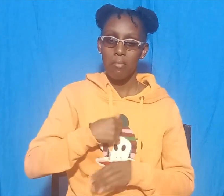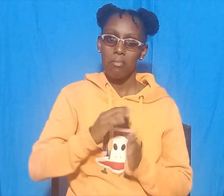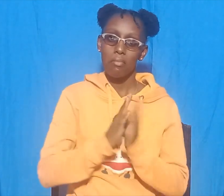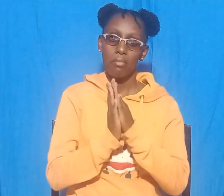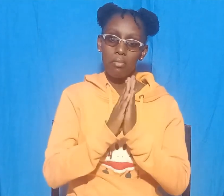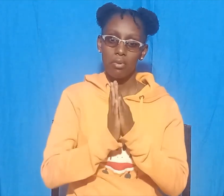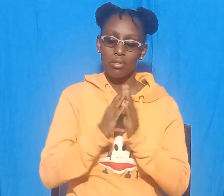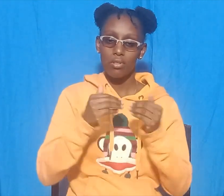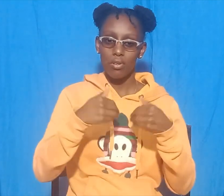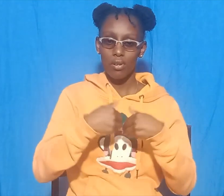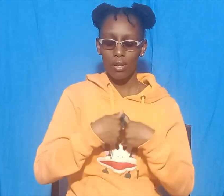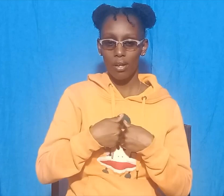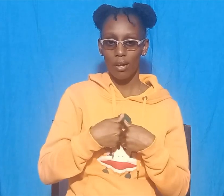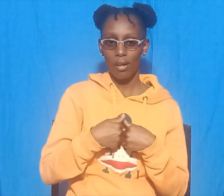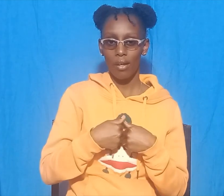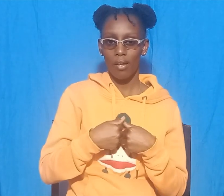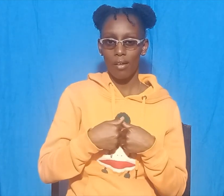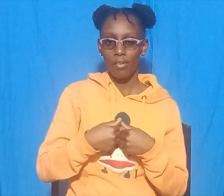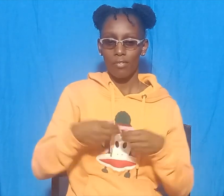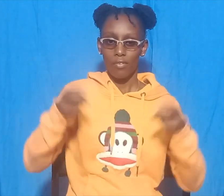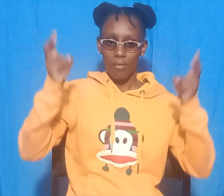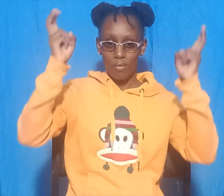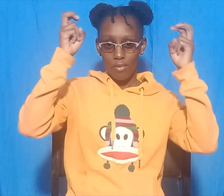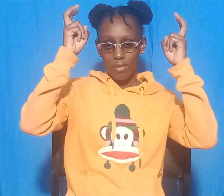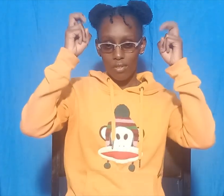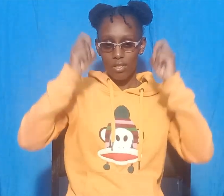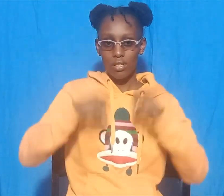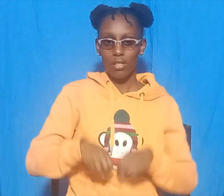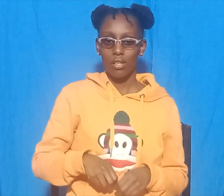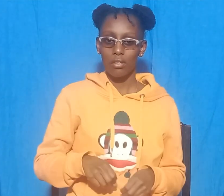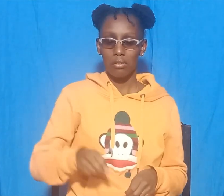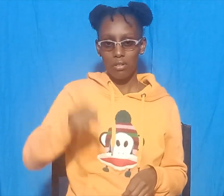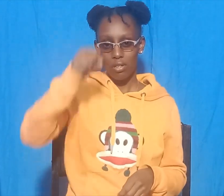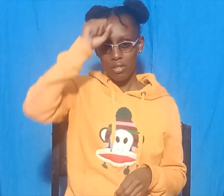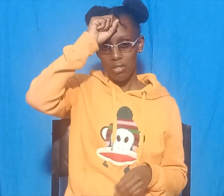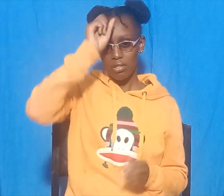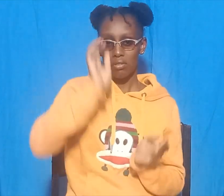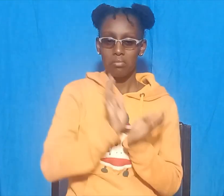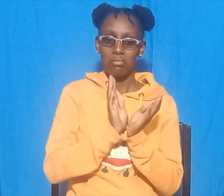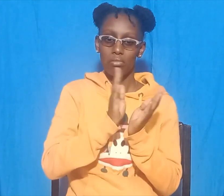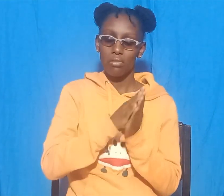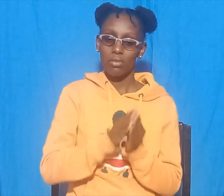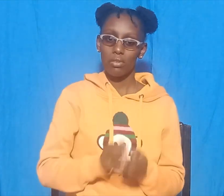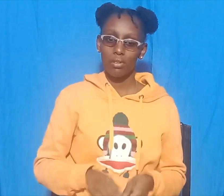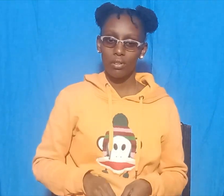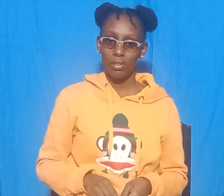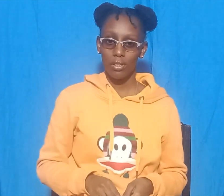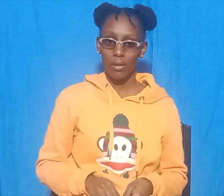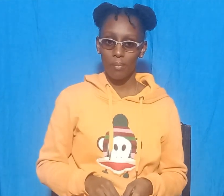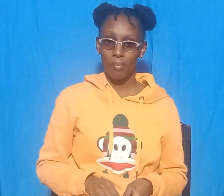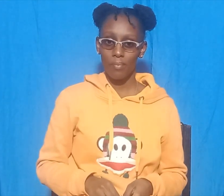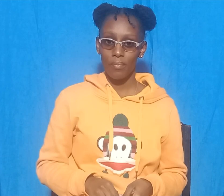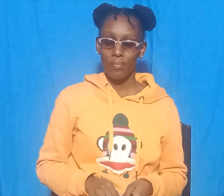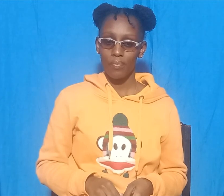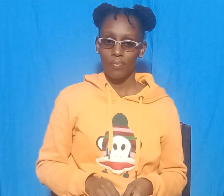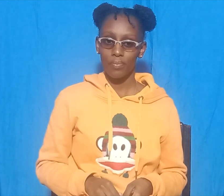and the title is The Stupid Cropler. There grew